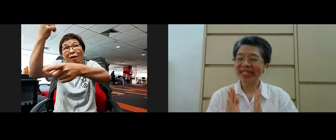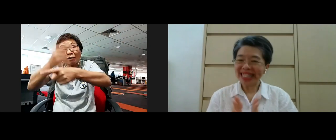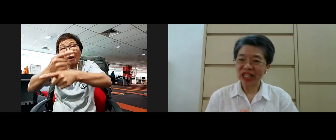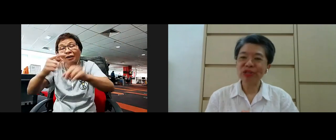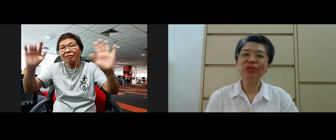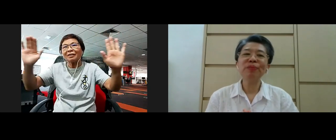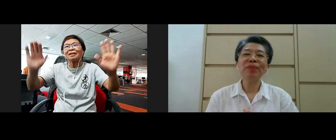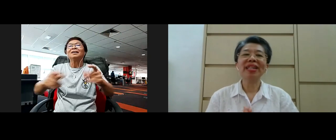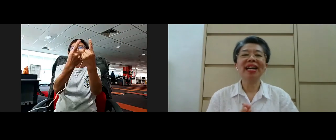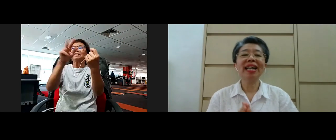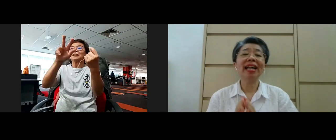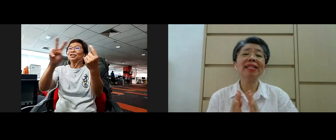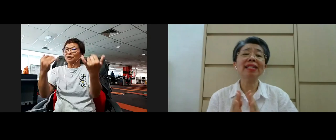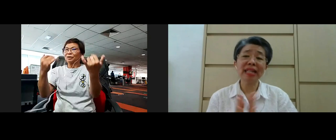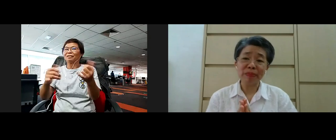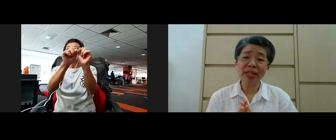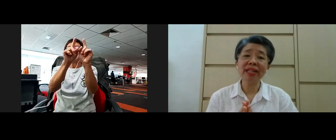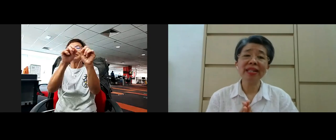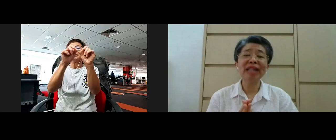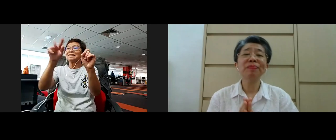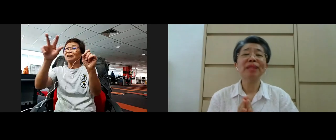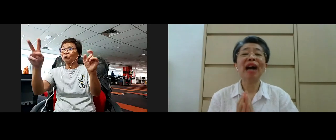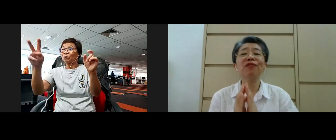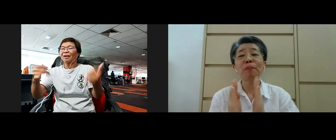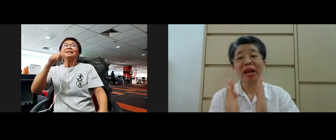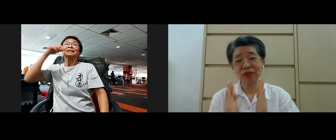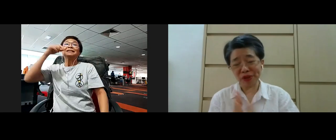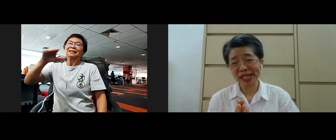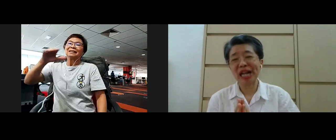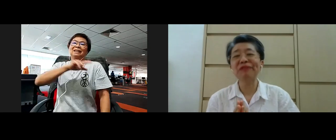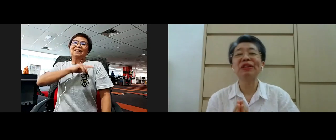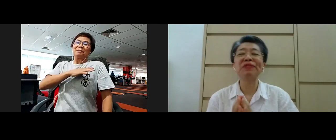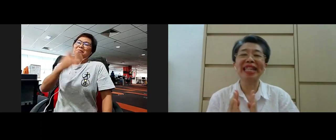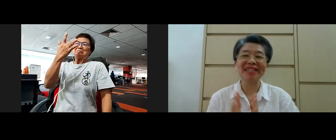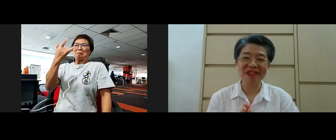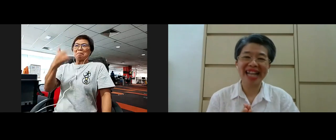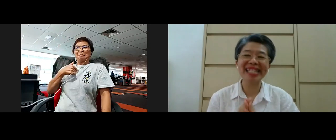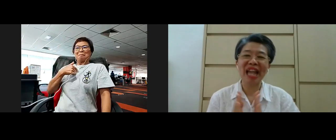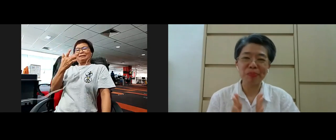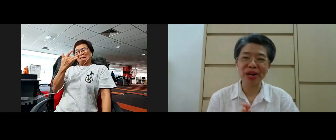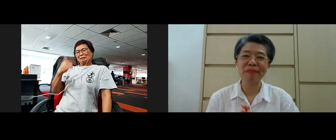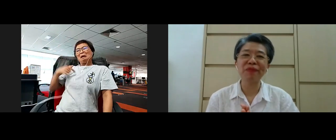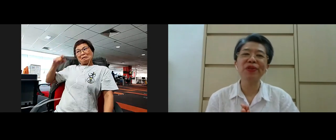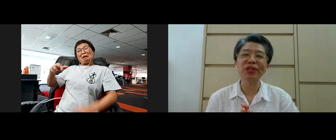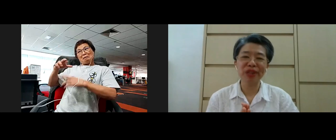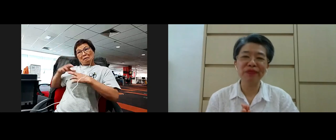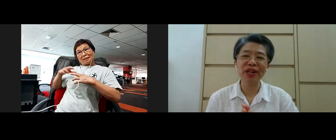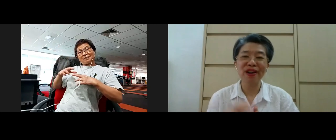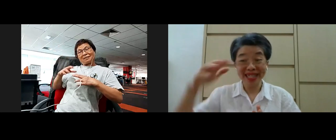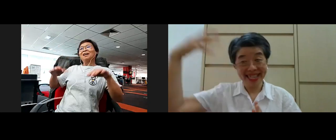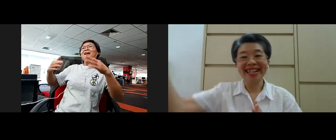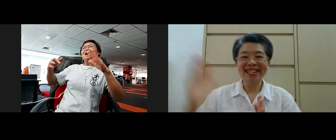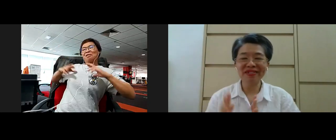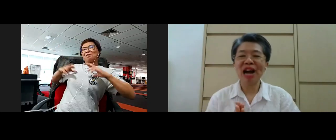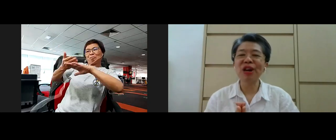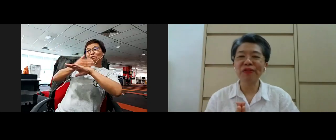at 1132 yeah and sister Libby yeah out of compassion for yourself if you need rest and break before your 12 o